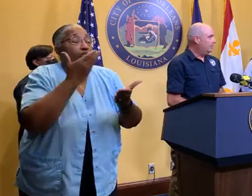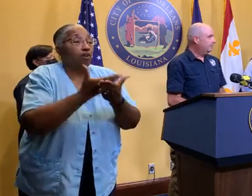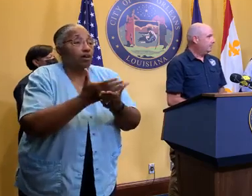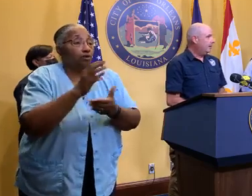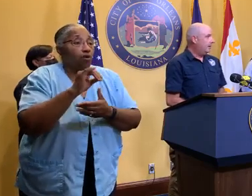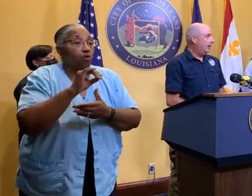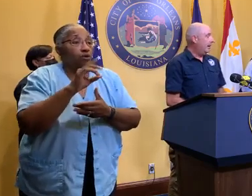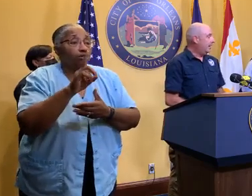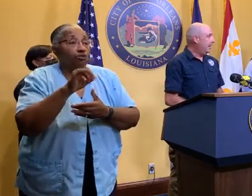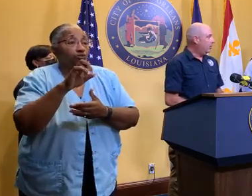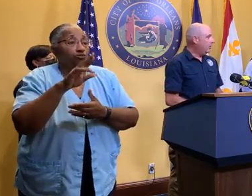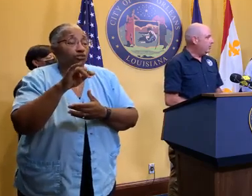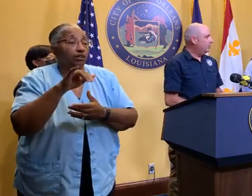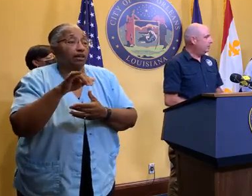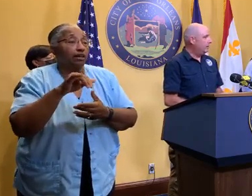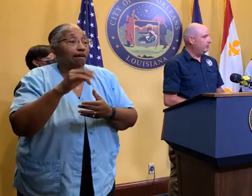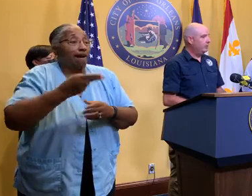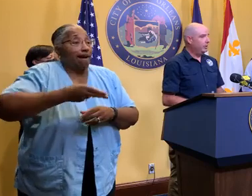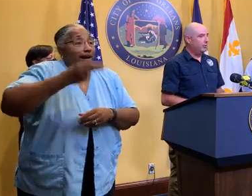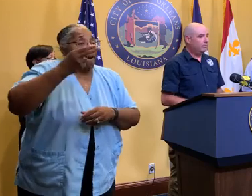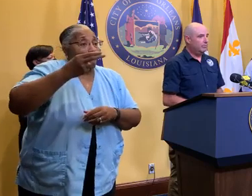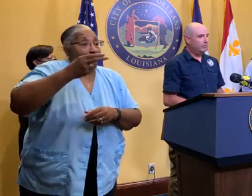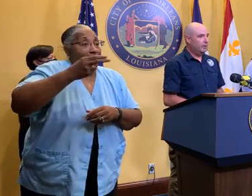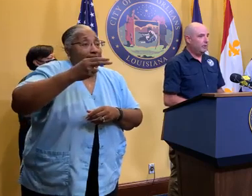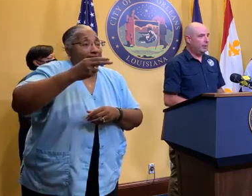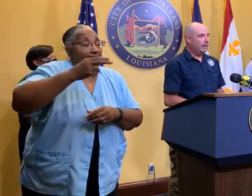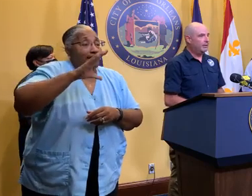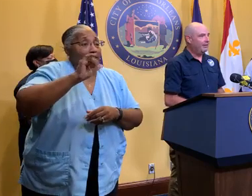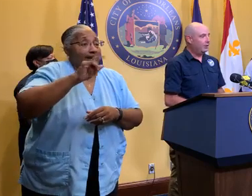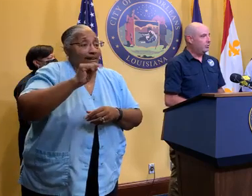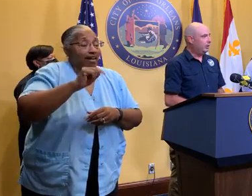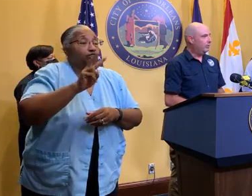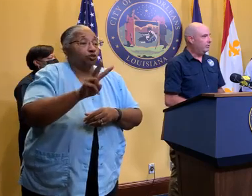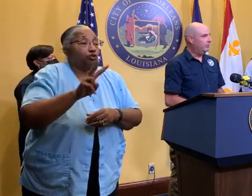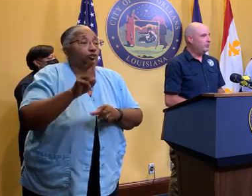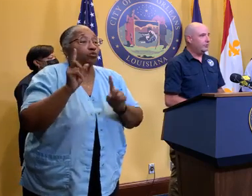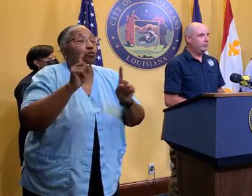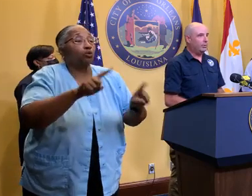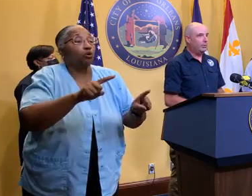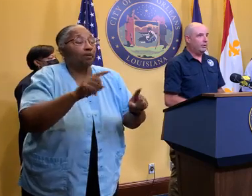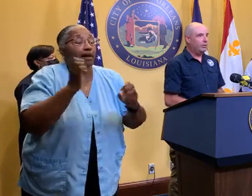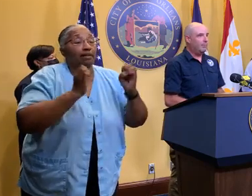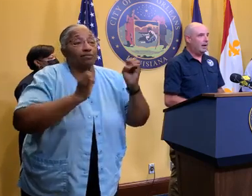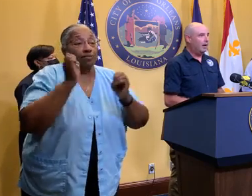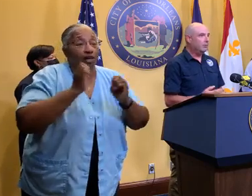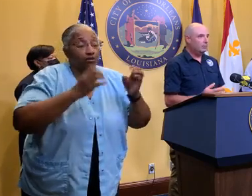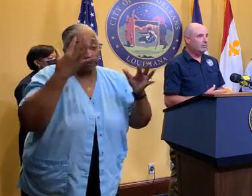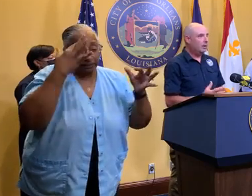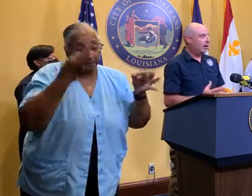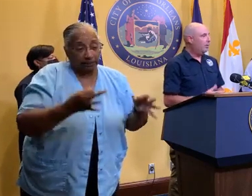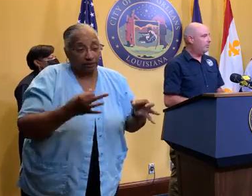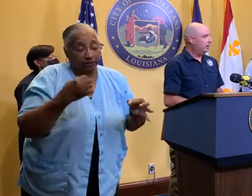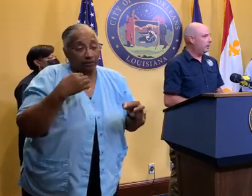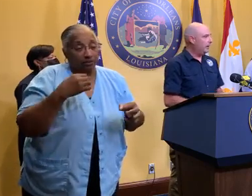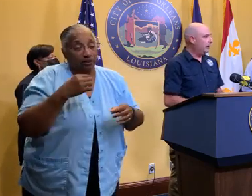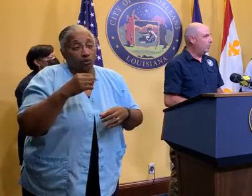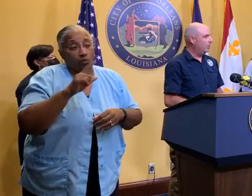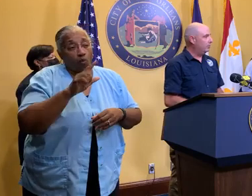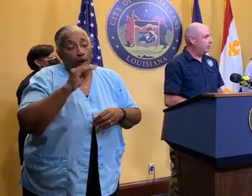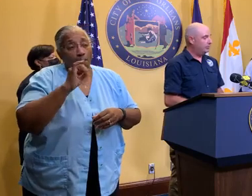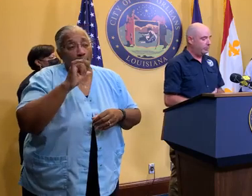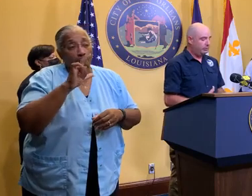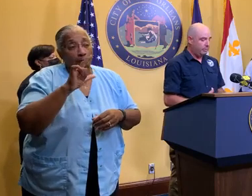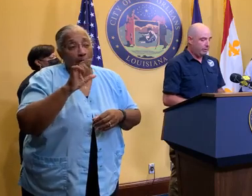high Category 2. As you know, they'll go back and evaluate their decisions. We're within a mile per hour of being in